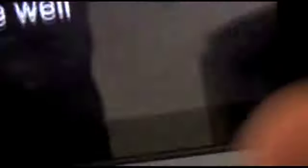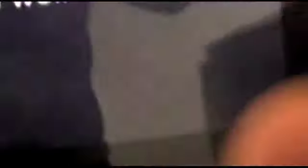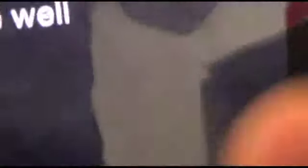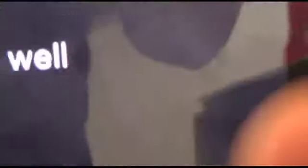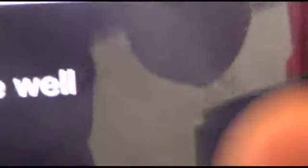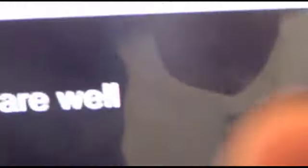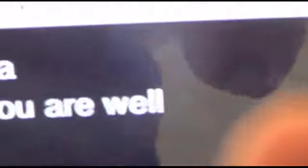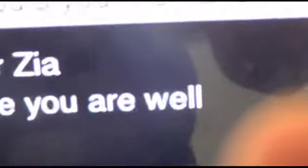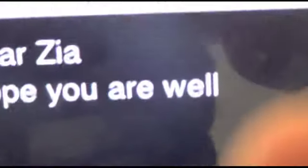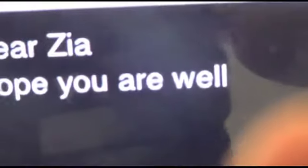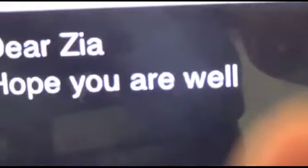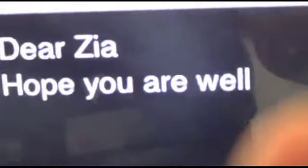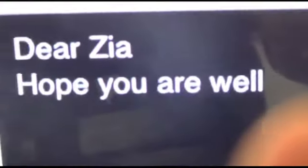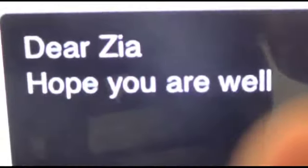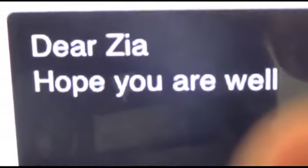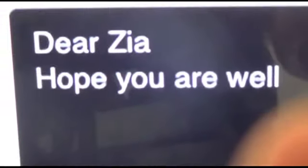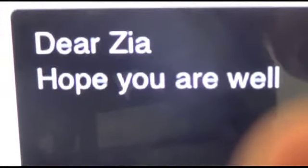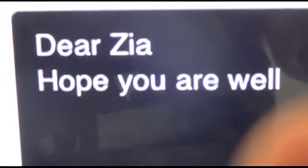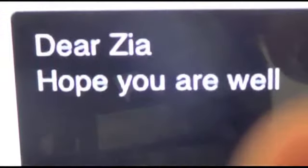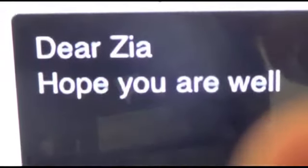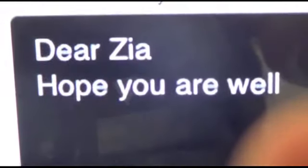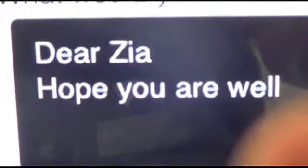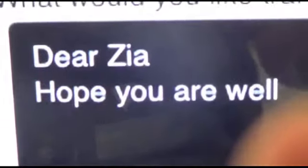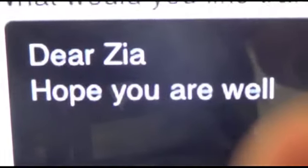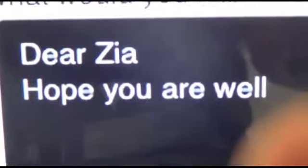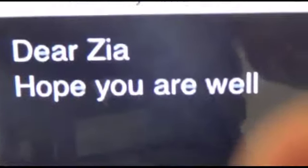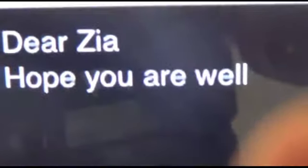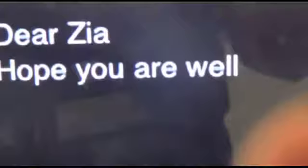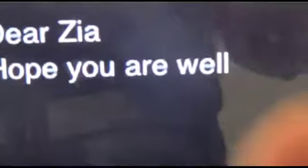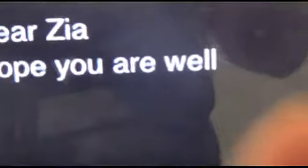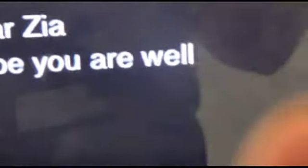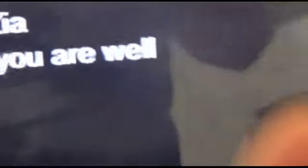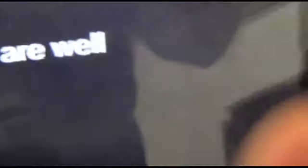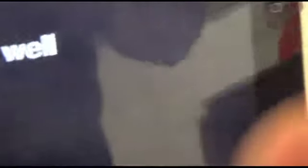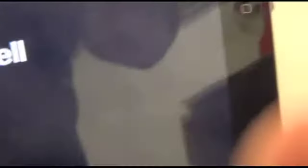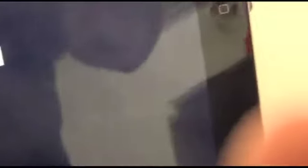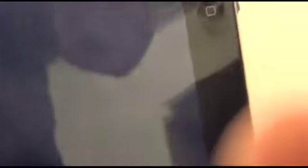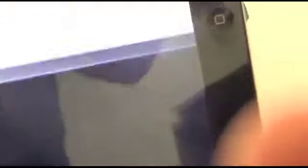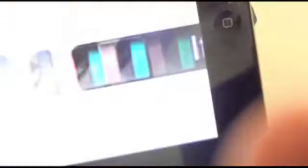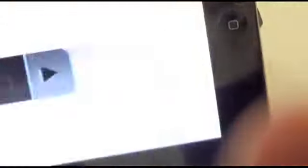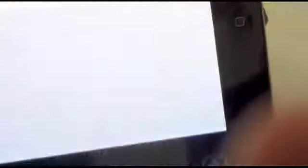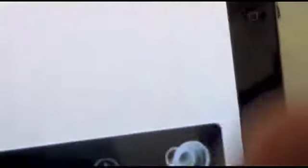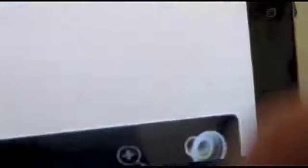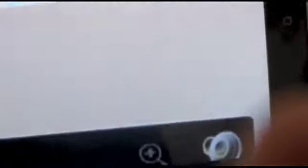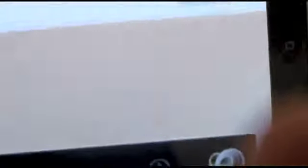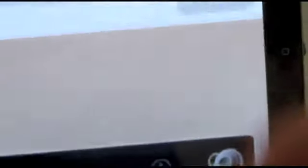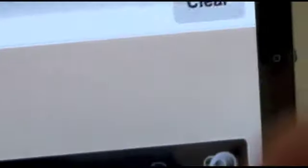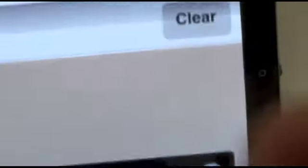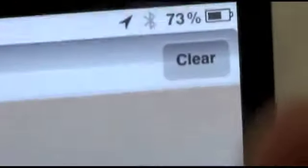Then I decided to type my own letter to my auntie in English and translate it back to